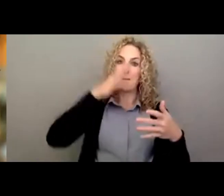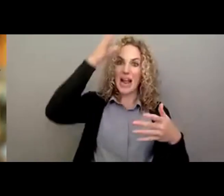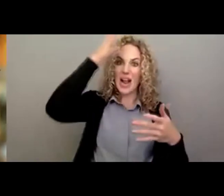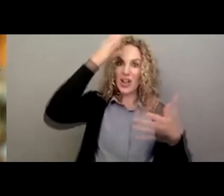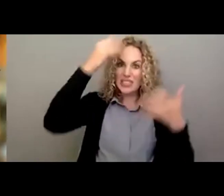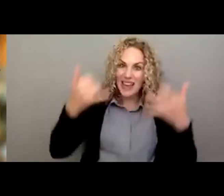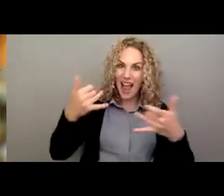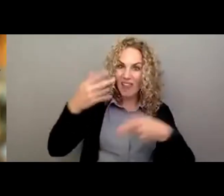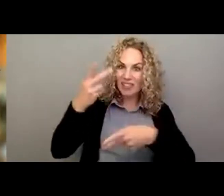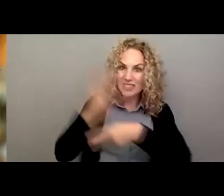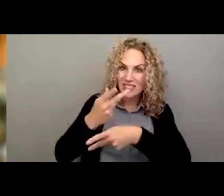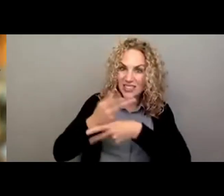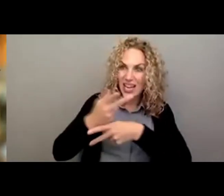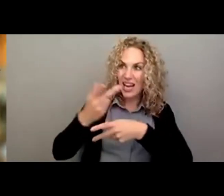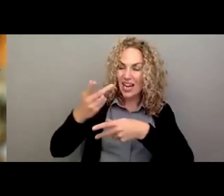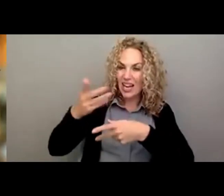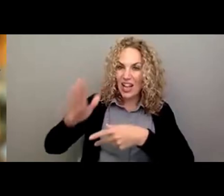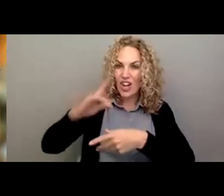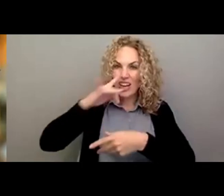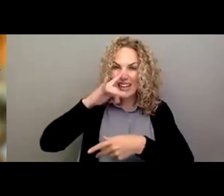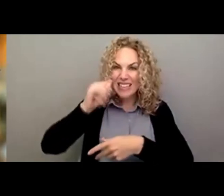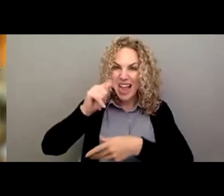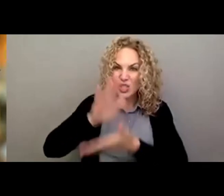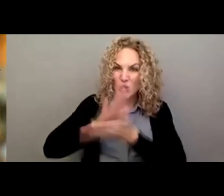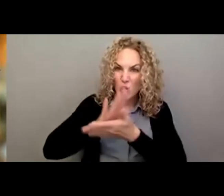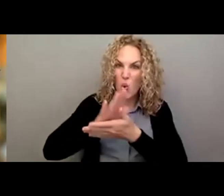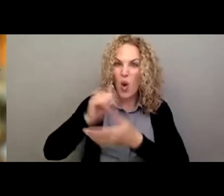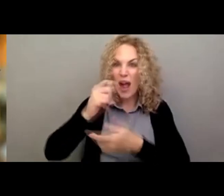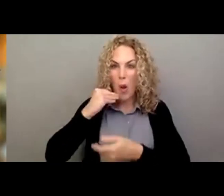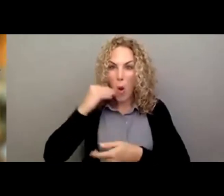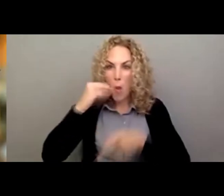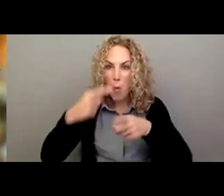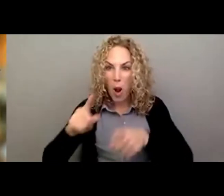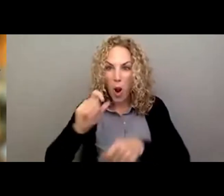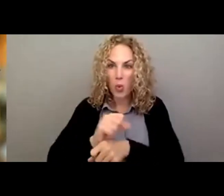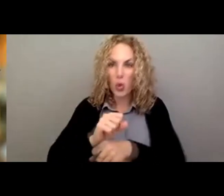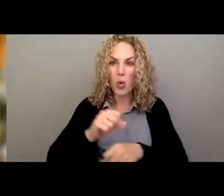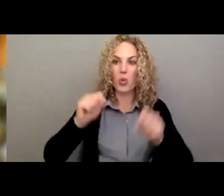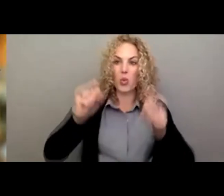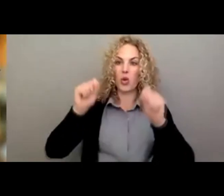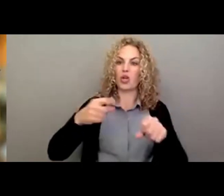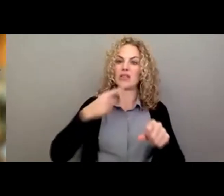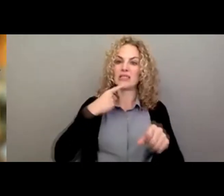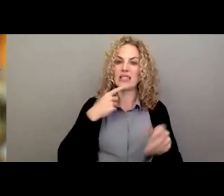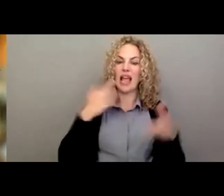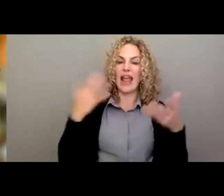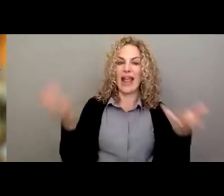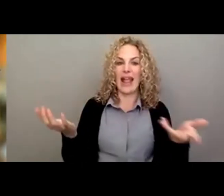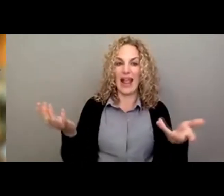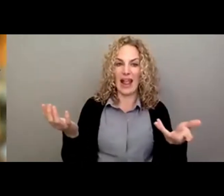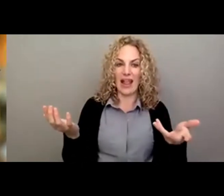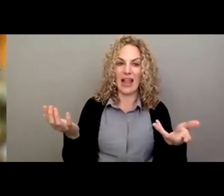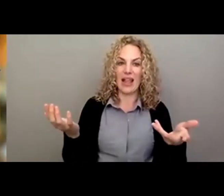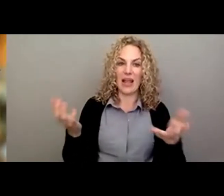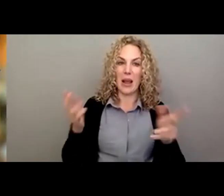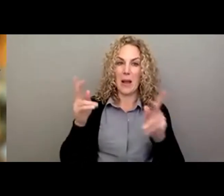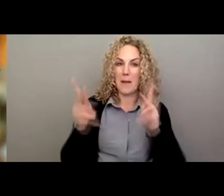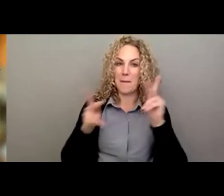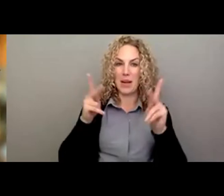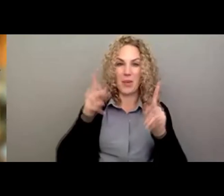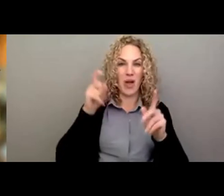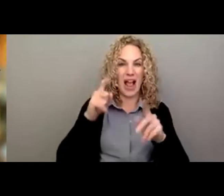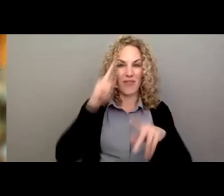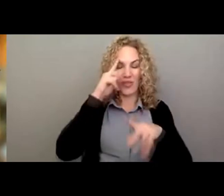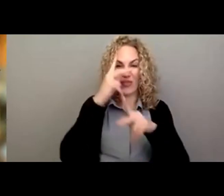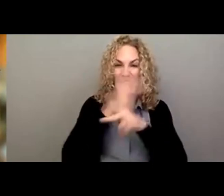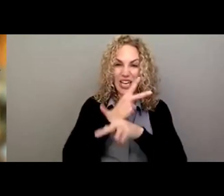children work, you know, at home while they were working. Just, we could have said, Hey, people just got to figure that